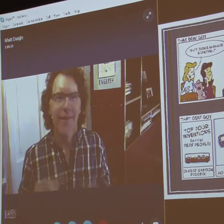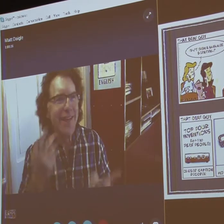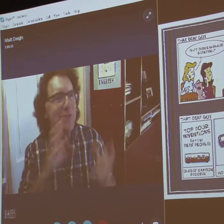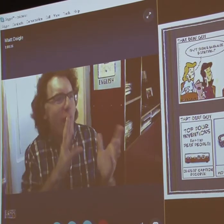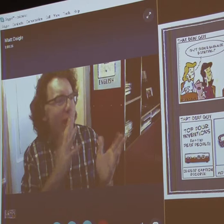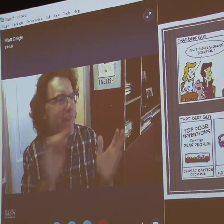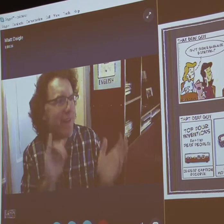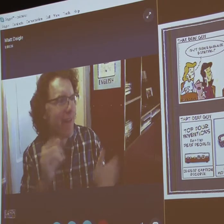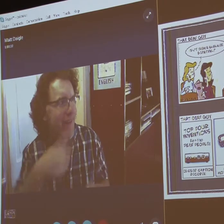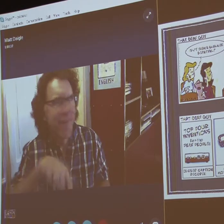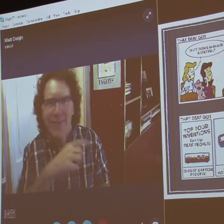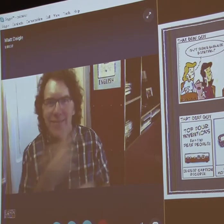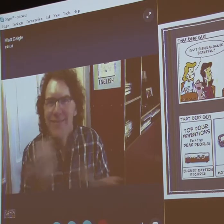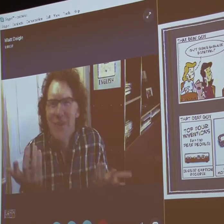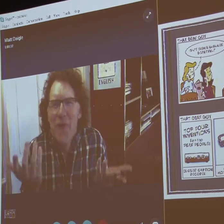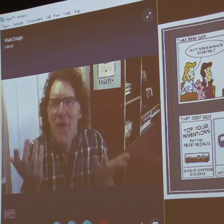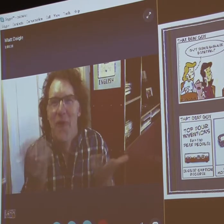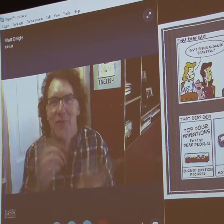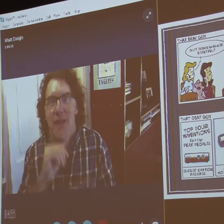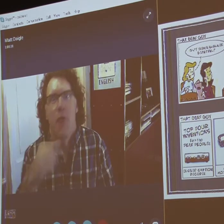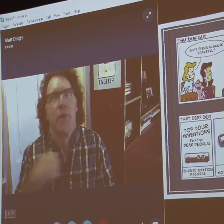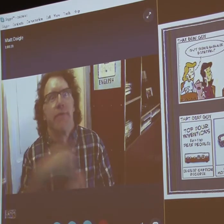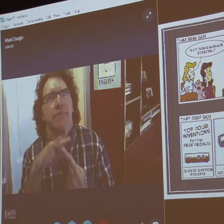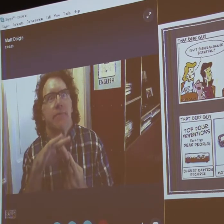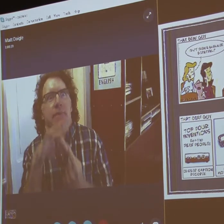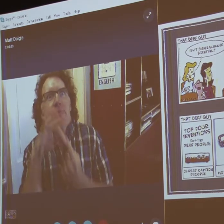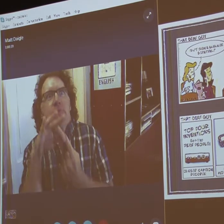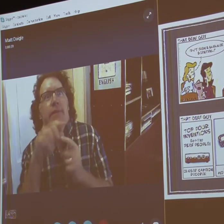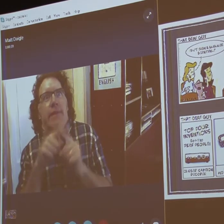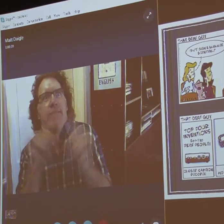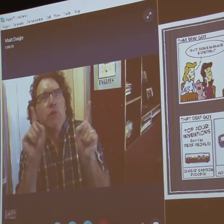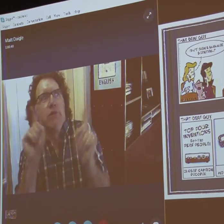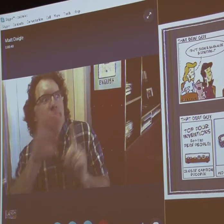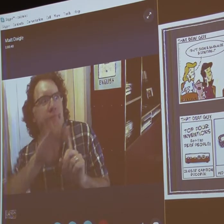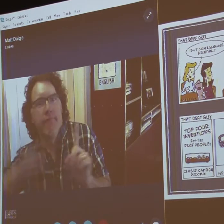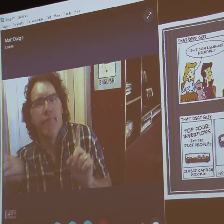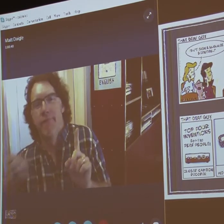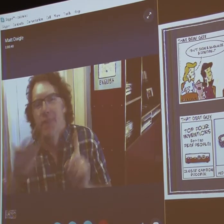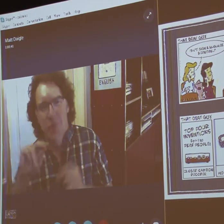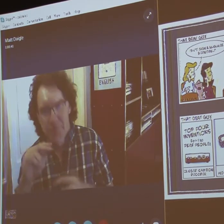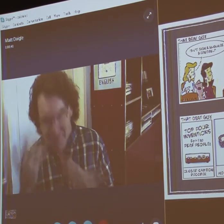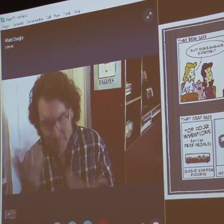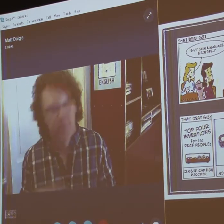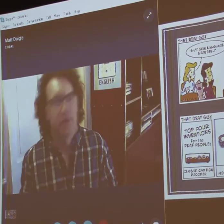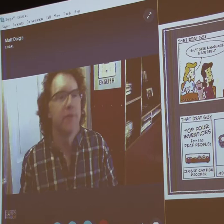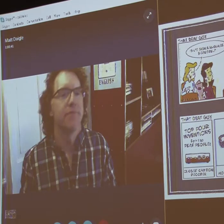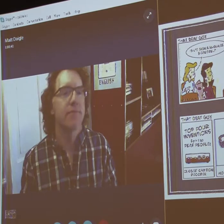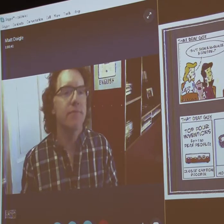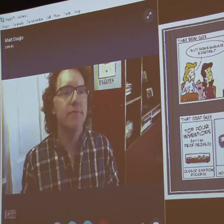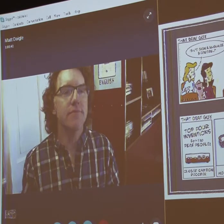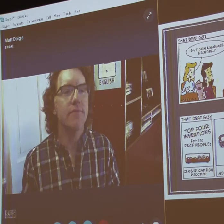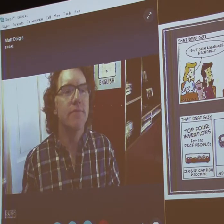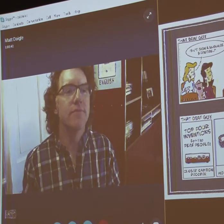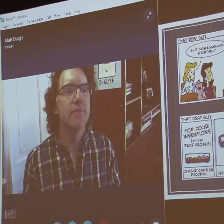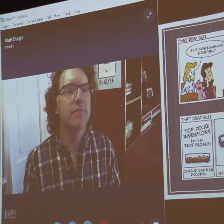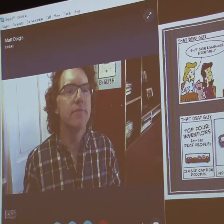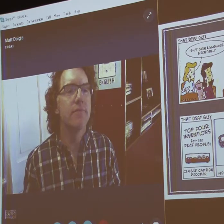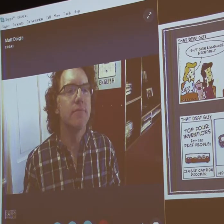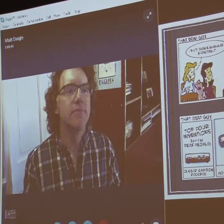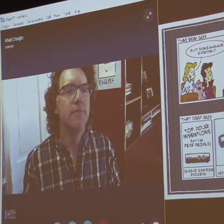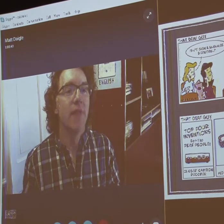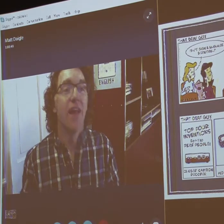is. Because we're human. Deaf people are human. We talk like anybody else. We're not special. Our language isn't always so beautiful.